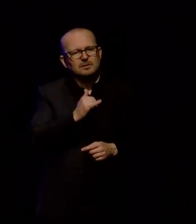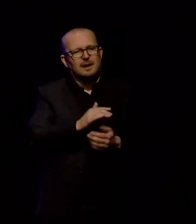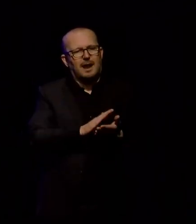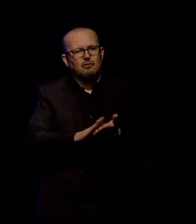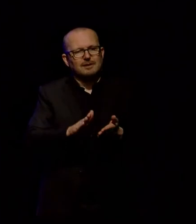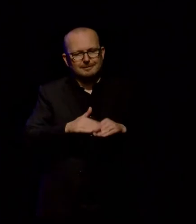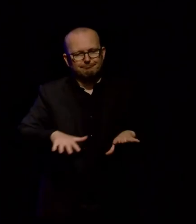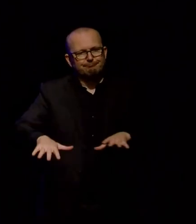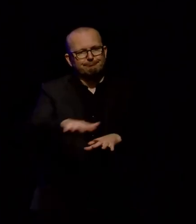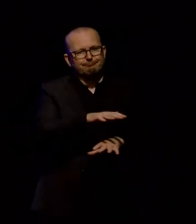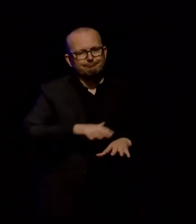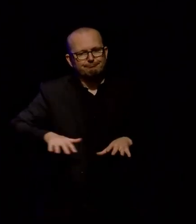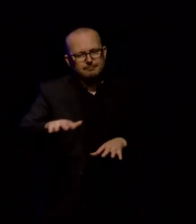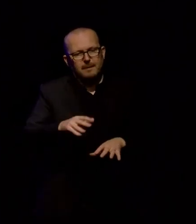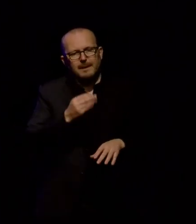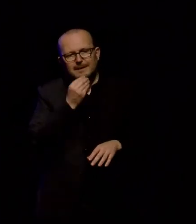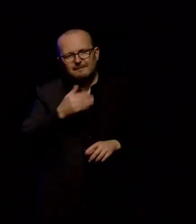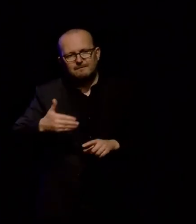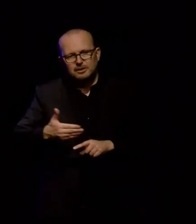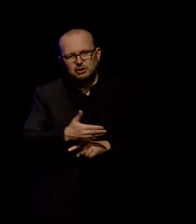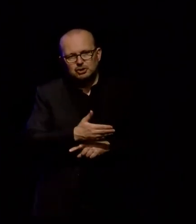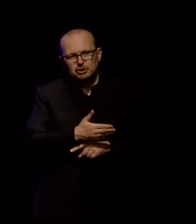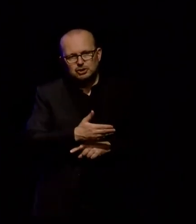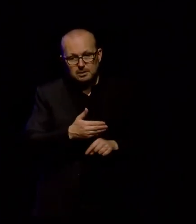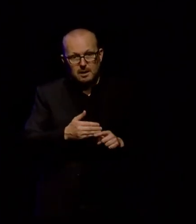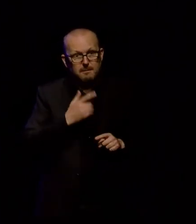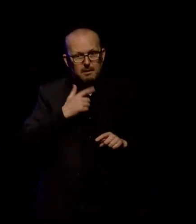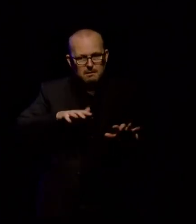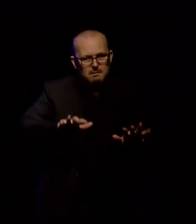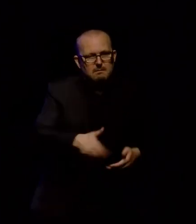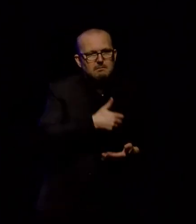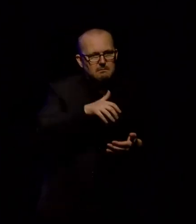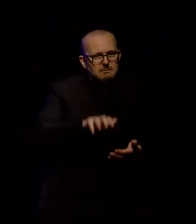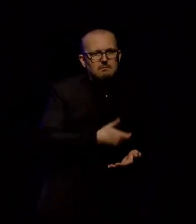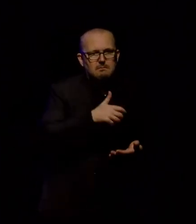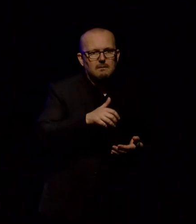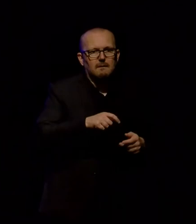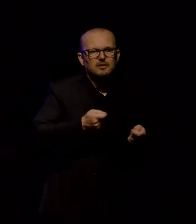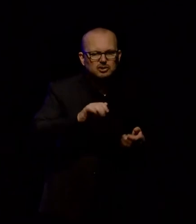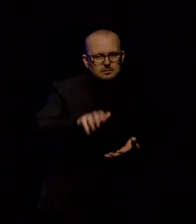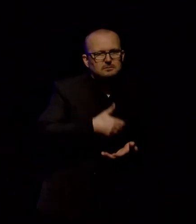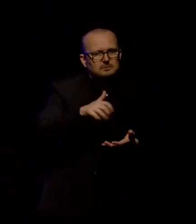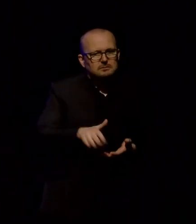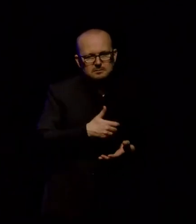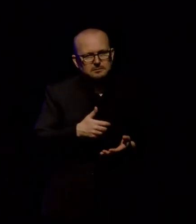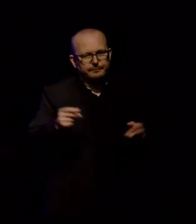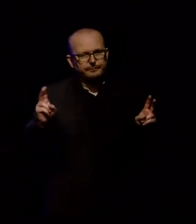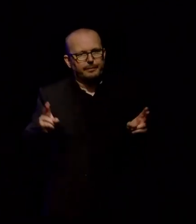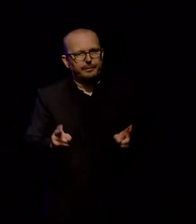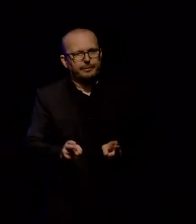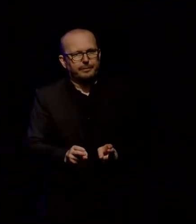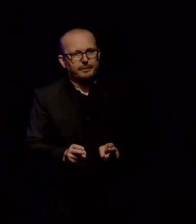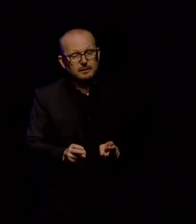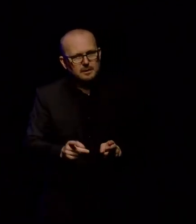piscivores. They eat fish, and well, we have taken most of the fish. He found this out by looking at unique little bio-indicators in the feathers